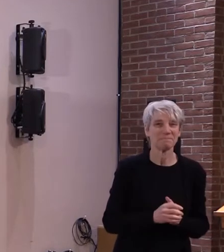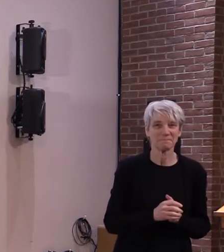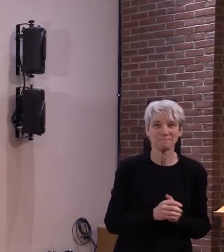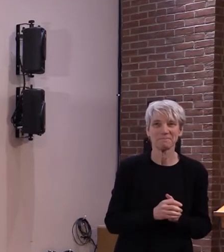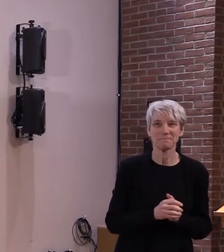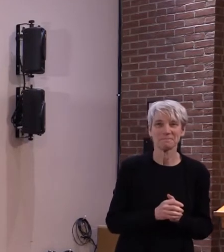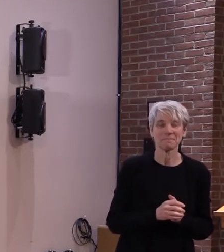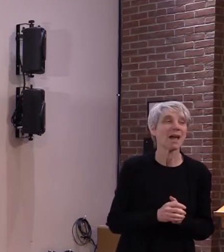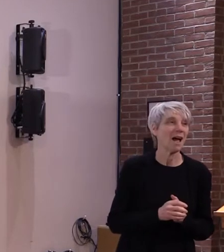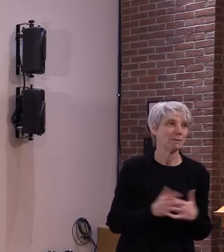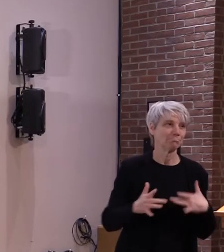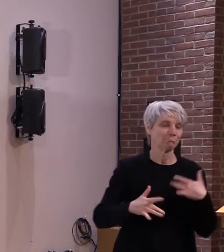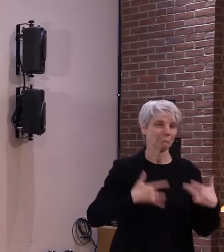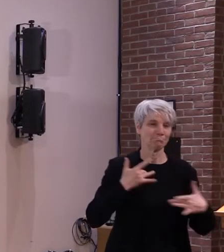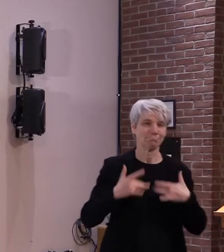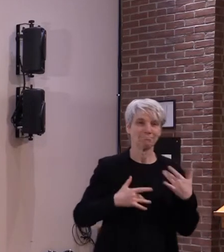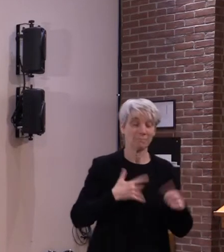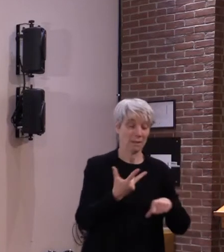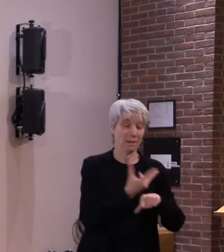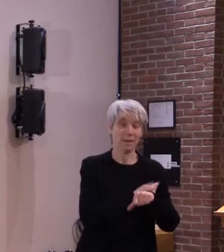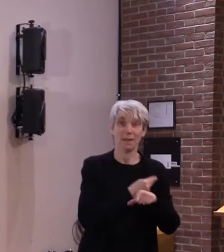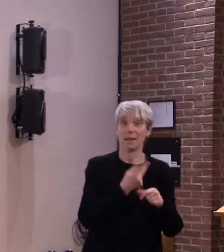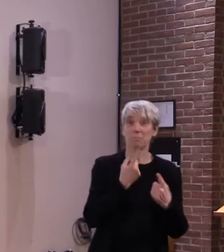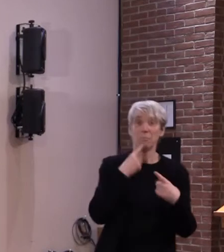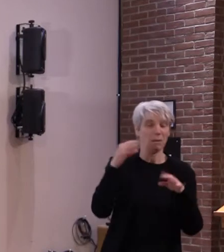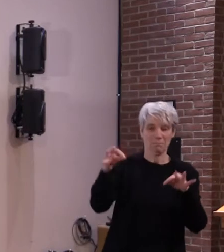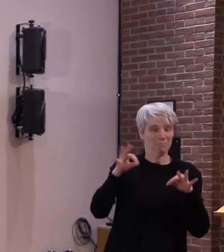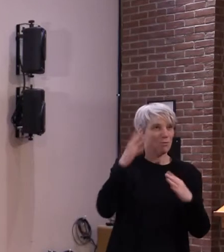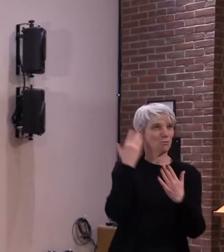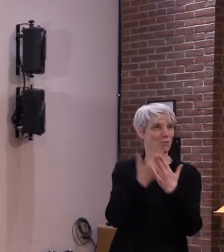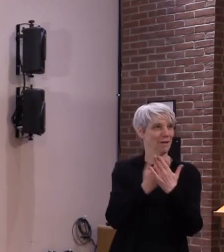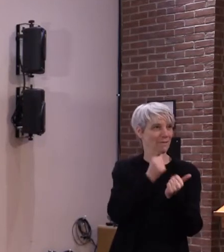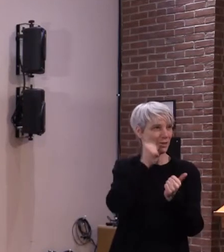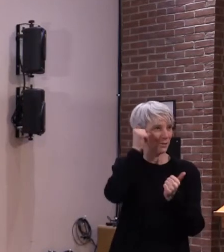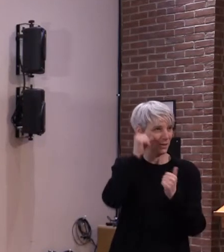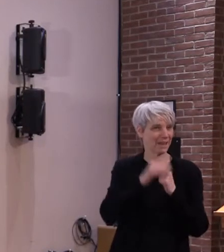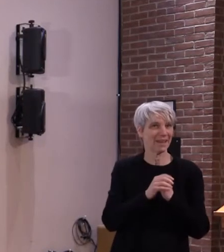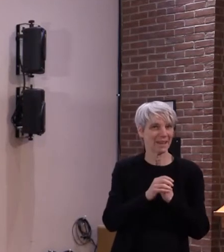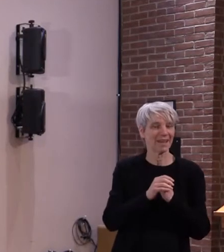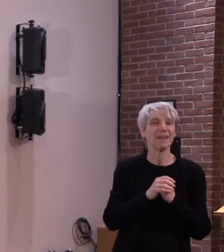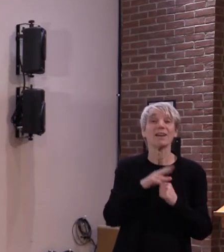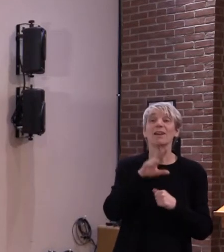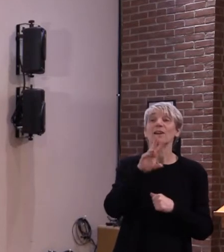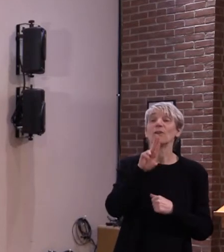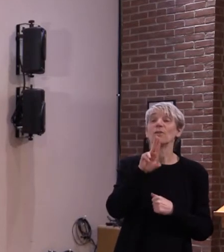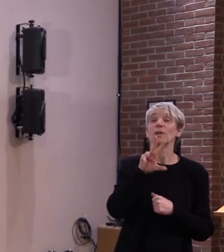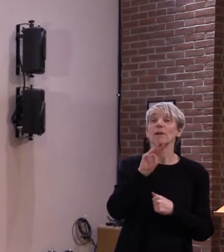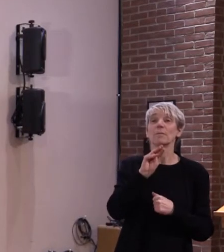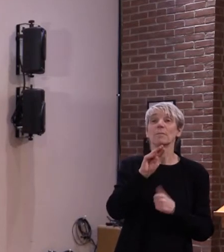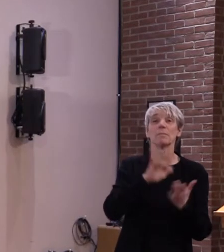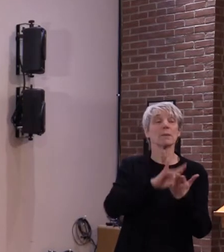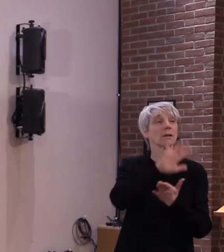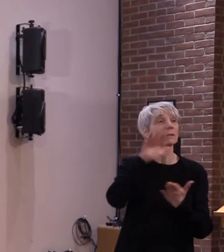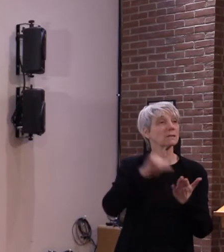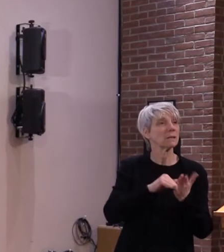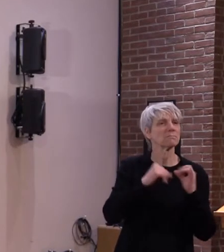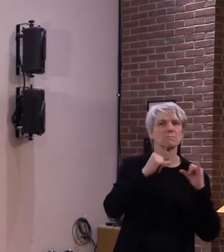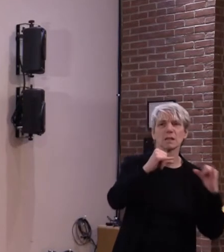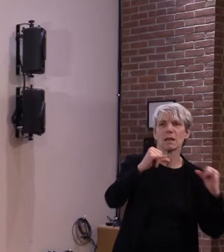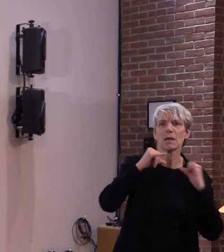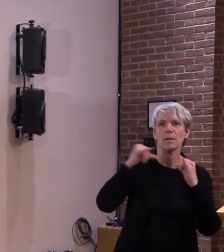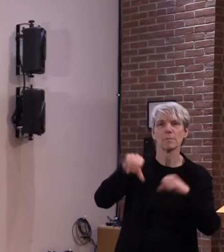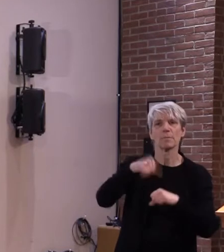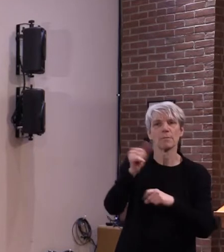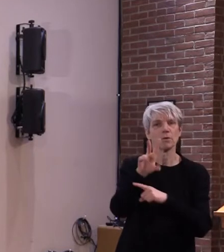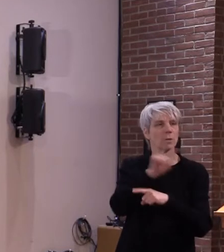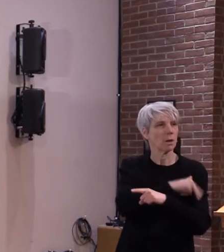vaccine arrives in vermont sooner than we expected so like all hospitals across the state we are mobilizing our teams to begin